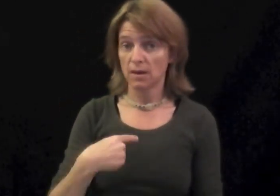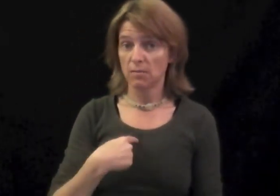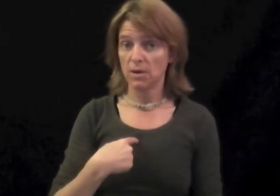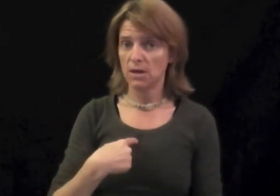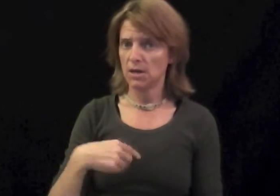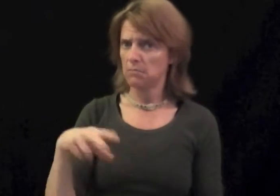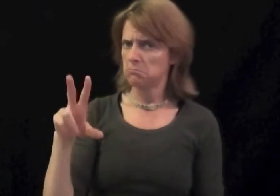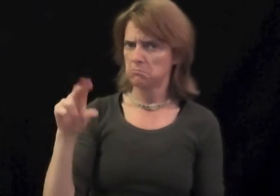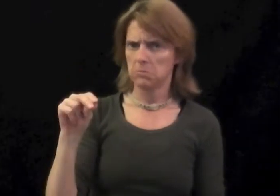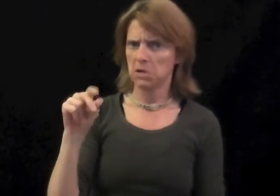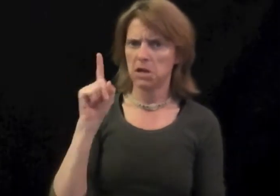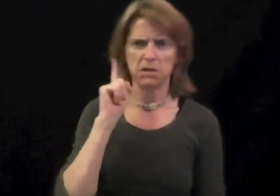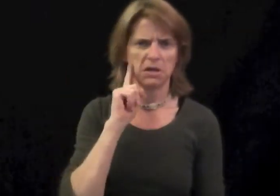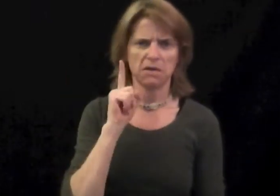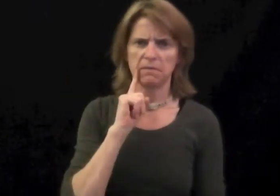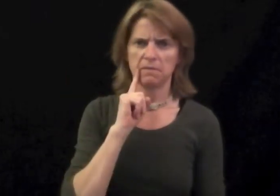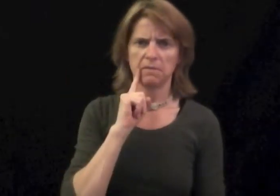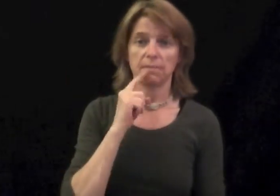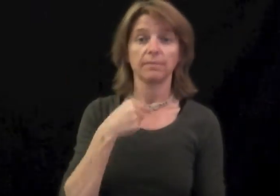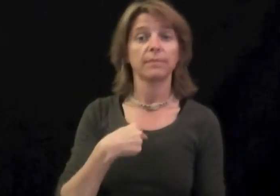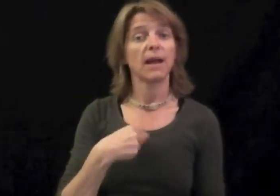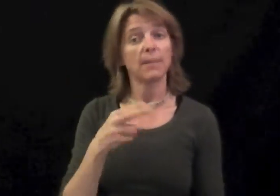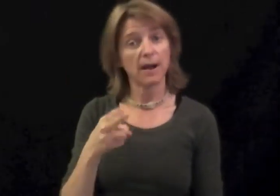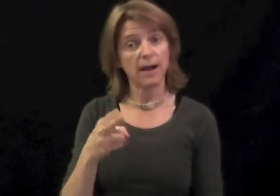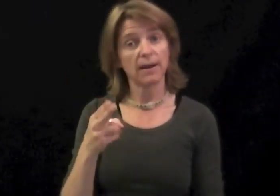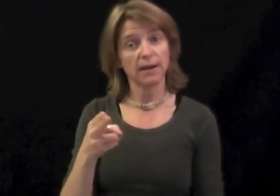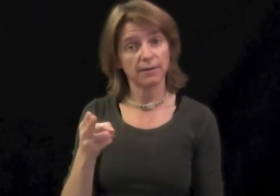Me? No. Deaf. I'm hard of hearing.